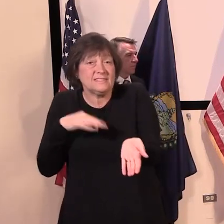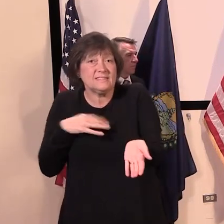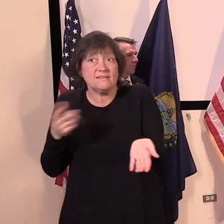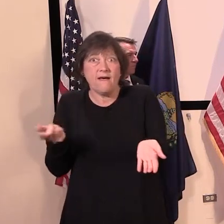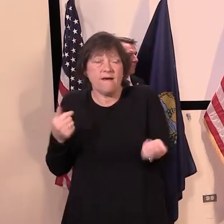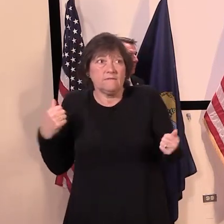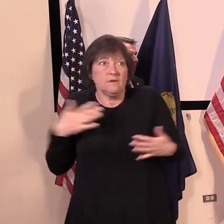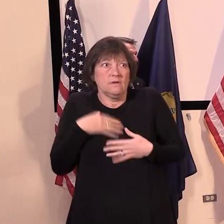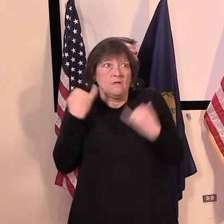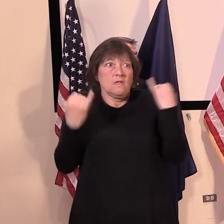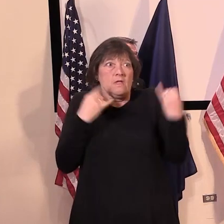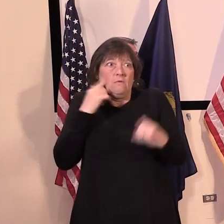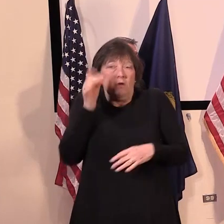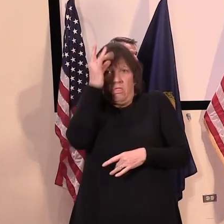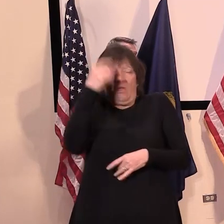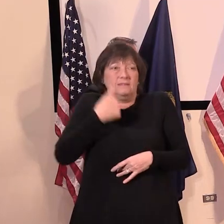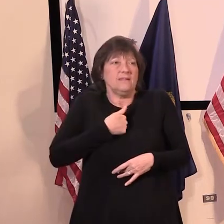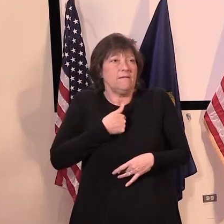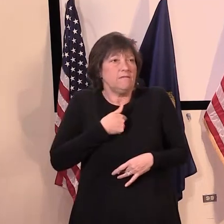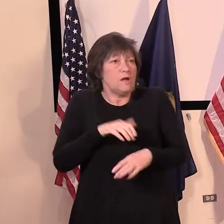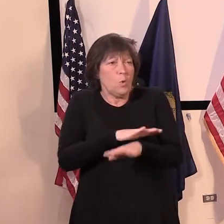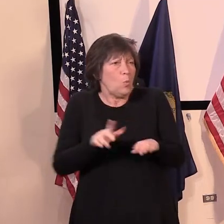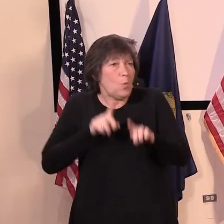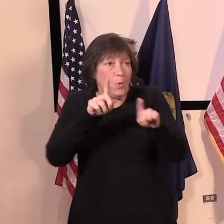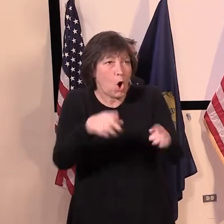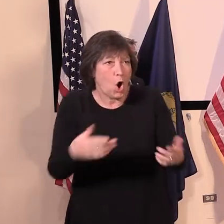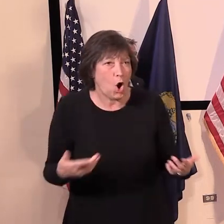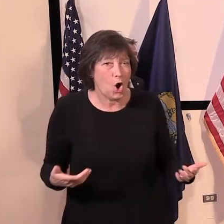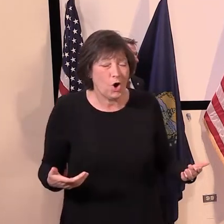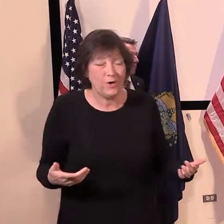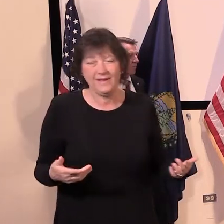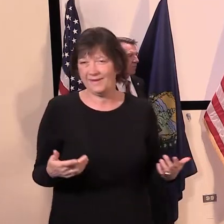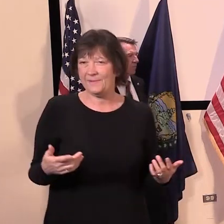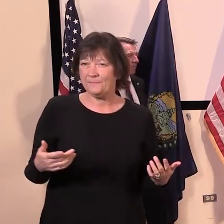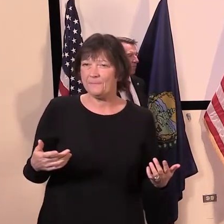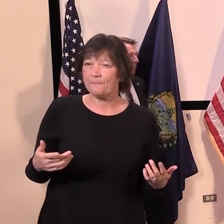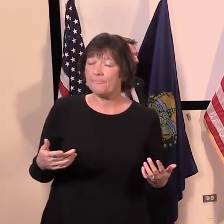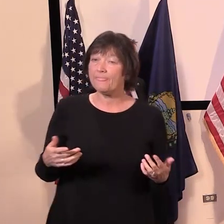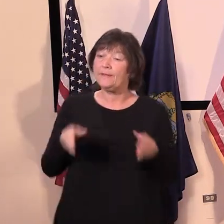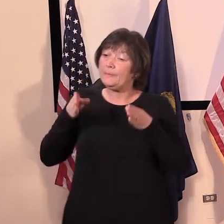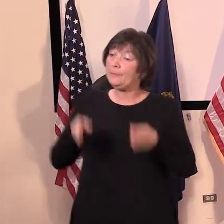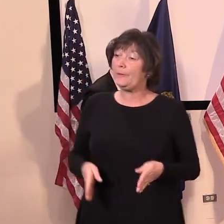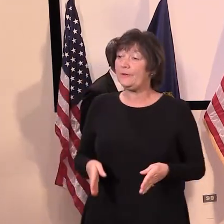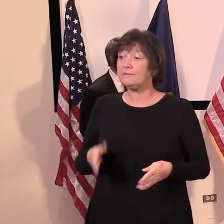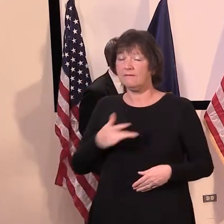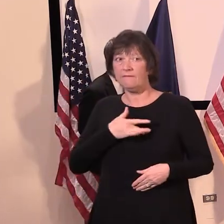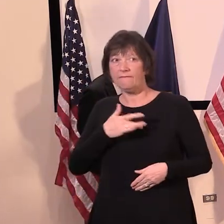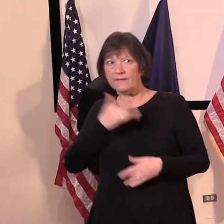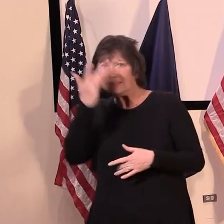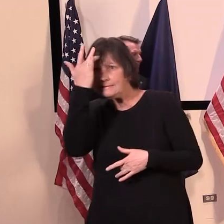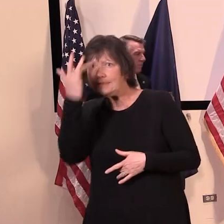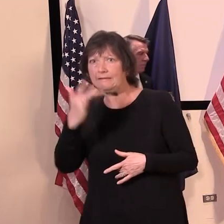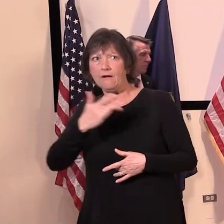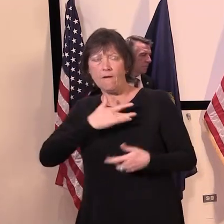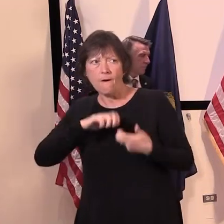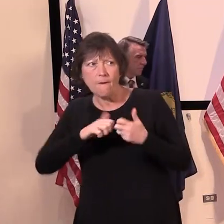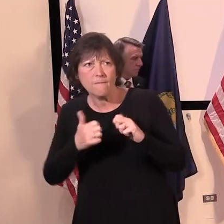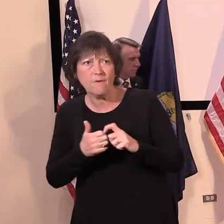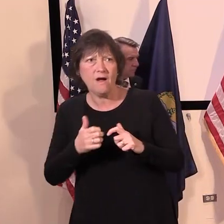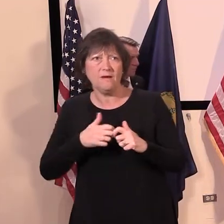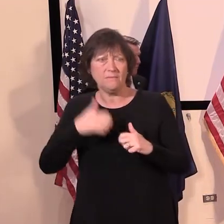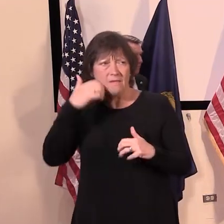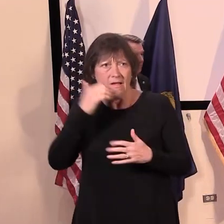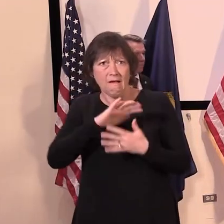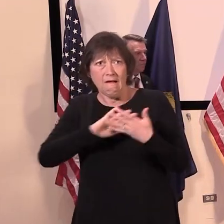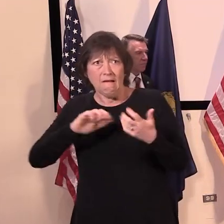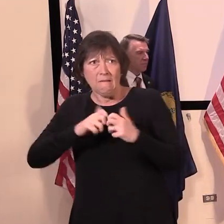not show up. And the fact is, one can go to that environment with a non-COVID complaint and